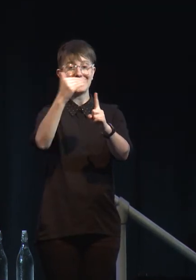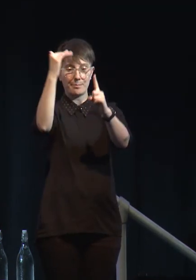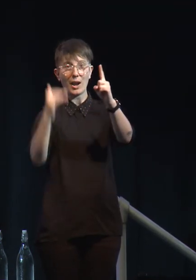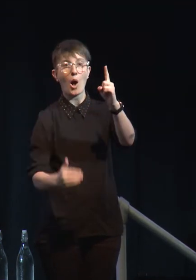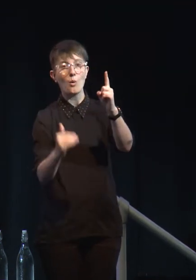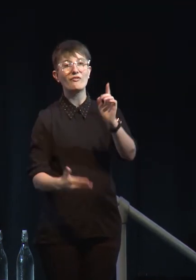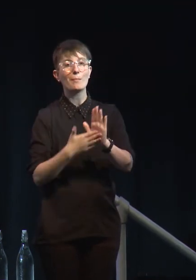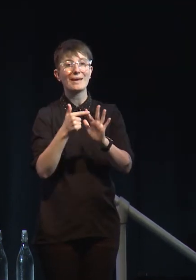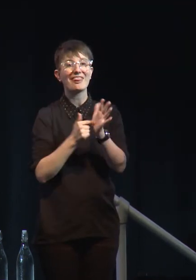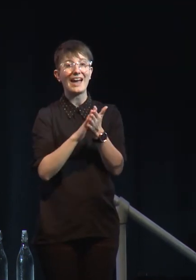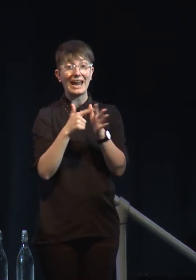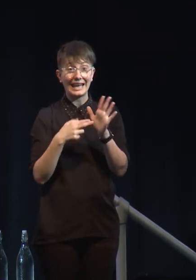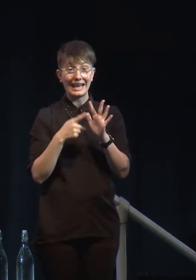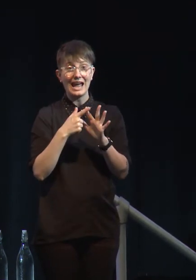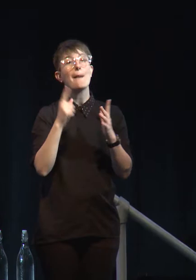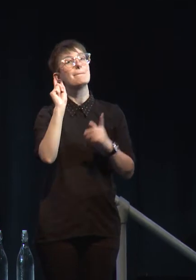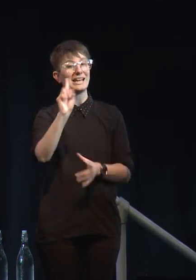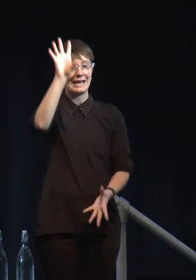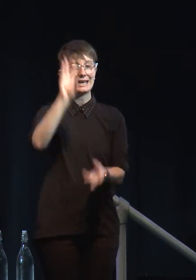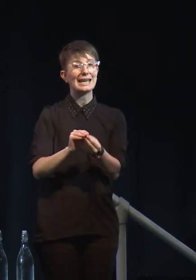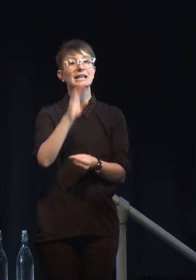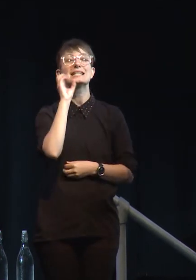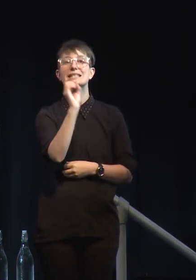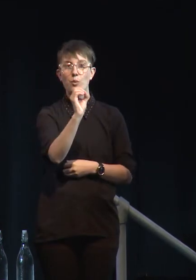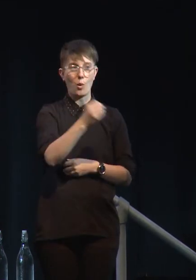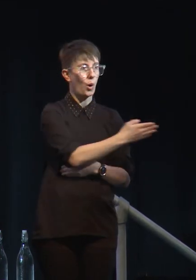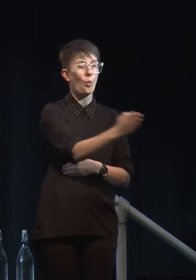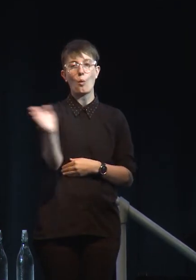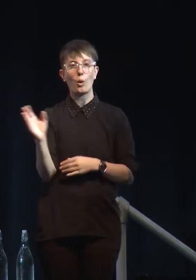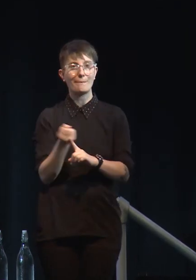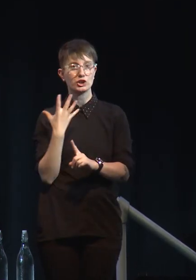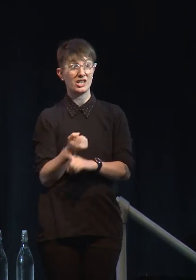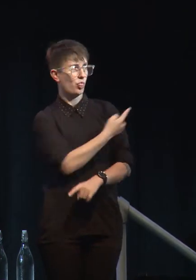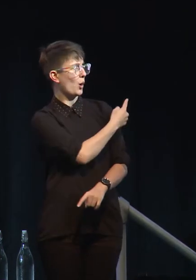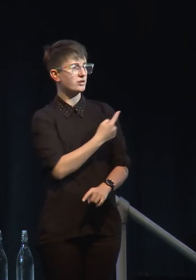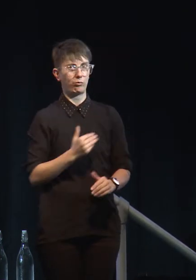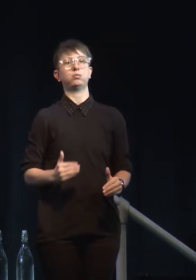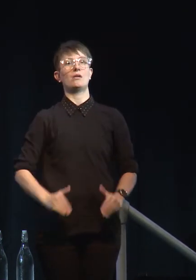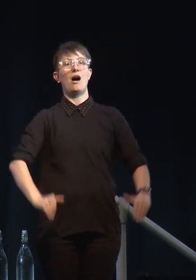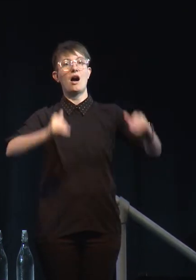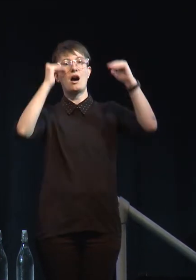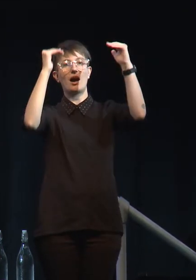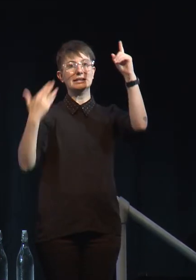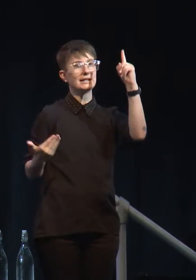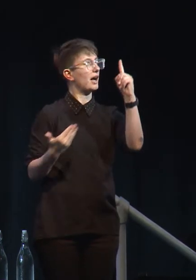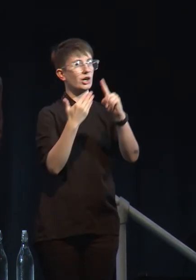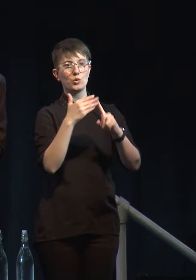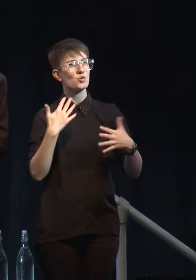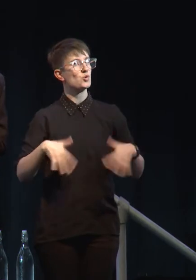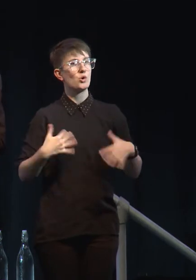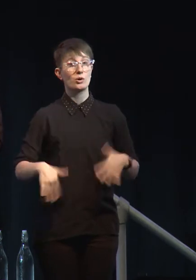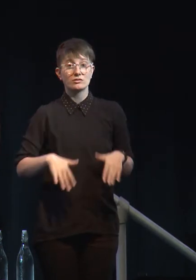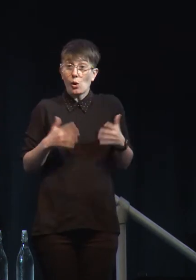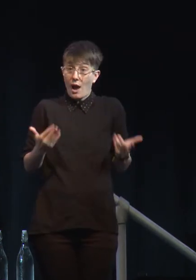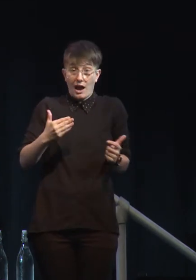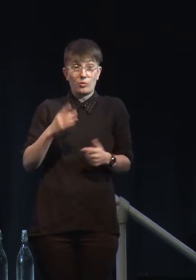areas, net zero. So these are pretty daunting numbers. So how do we reduce these animal emissions? Oh, you wanted